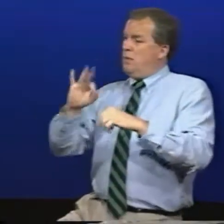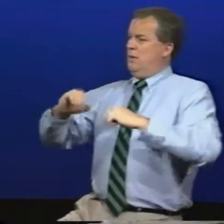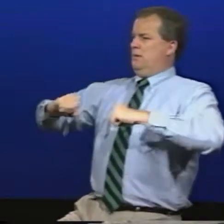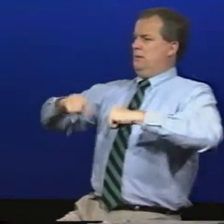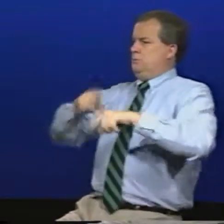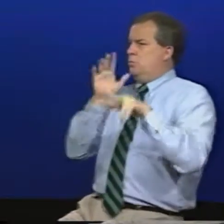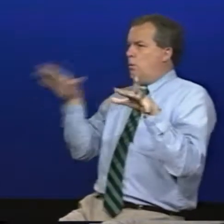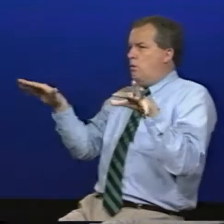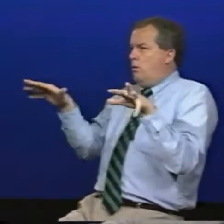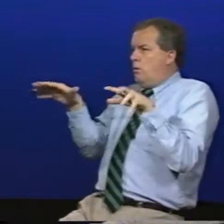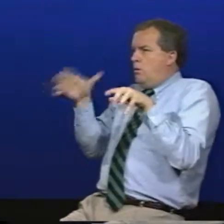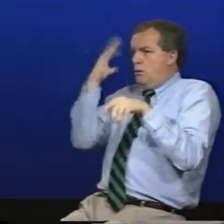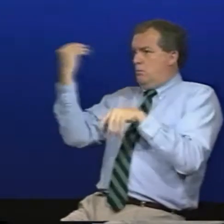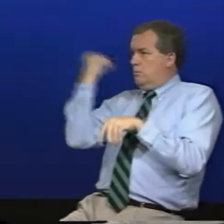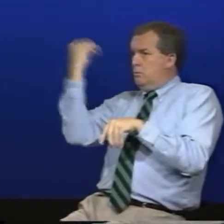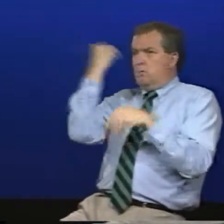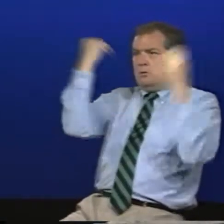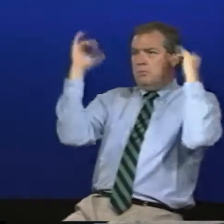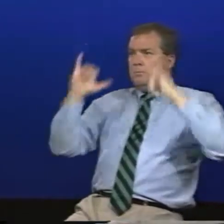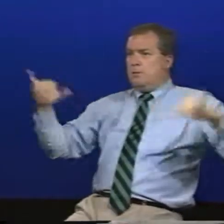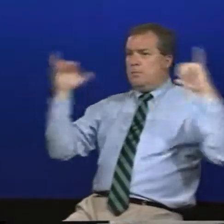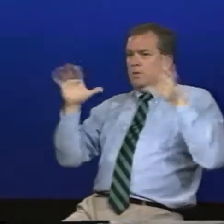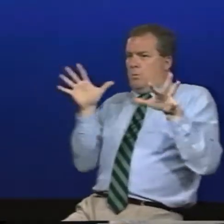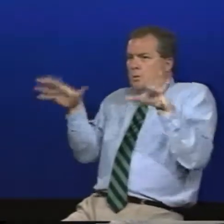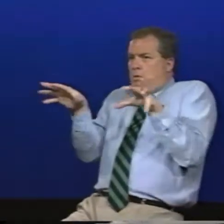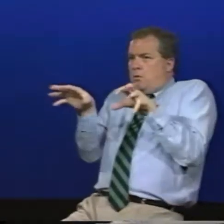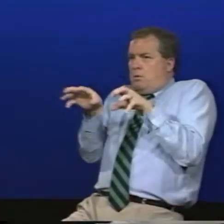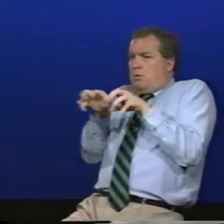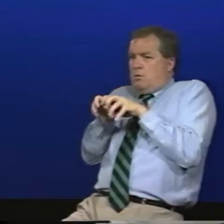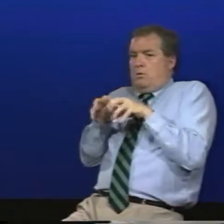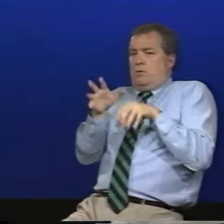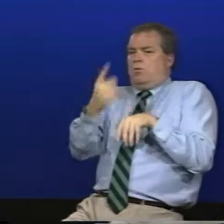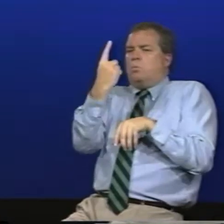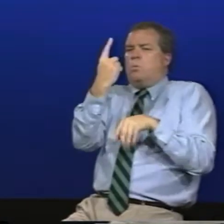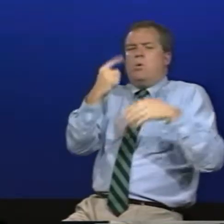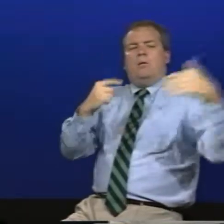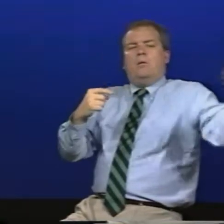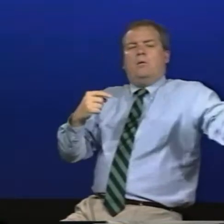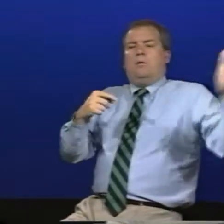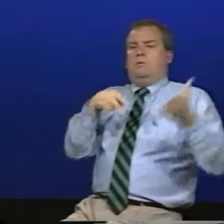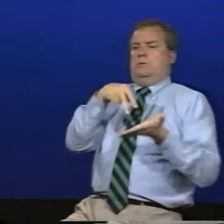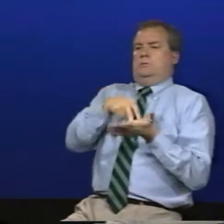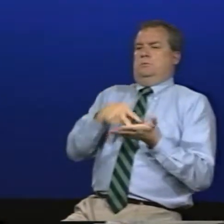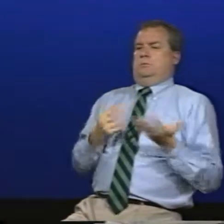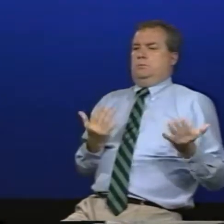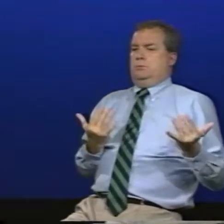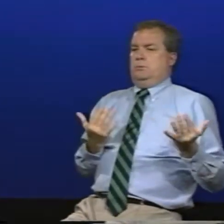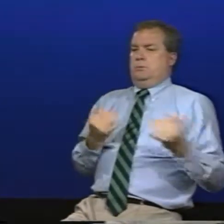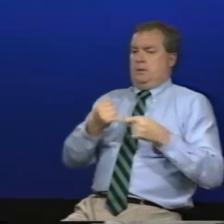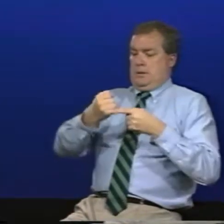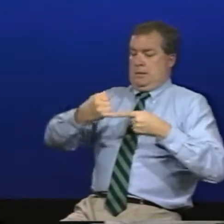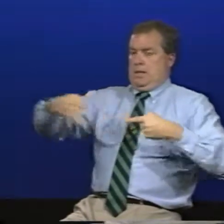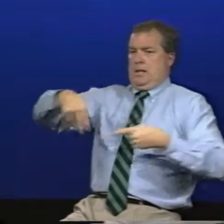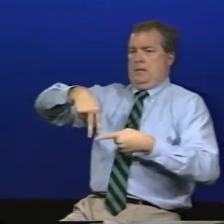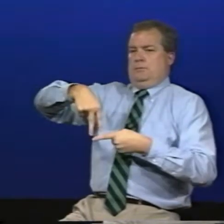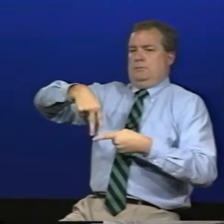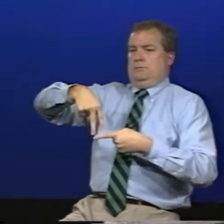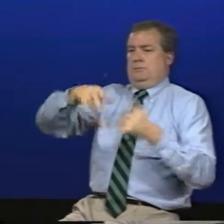need to be able to play real tight I like a defense that can play tight and feed to each other well basically what you'll want is to have someone out by the